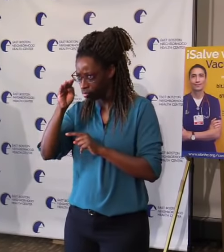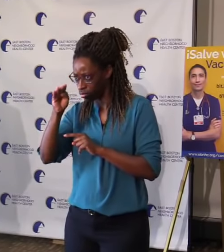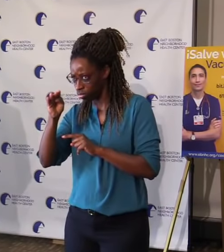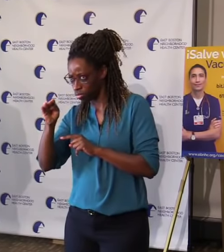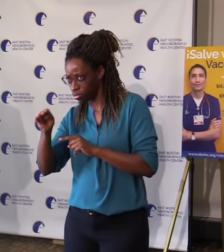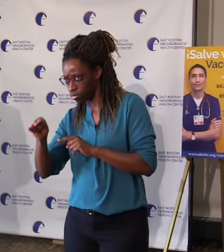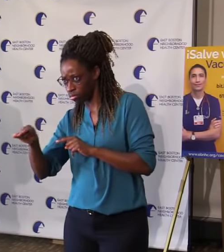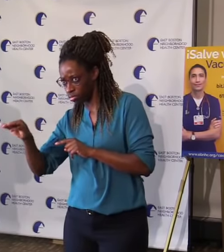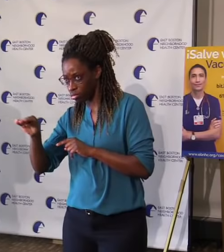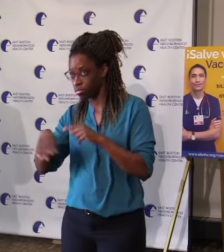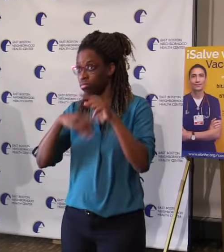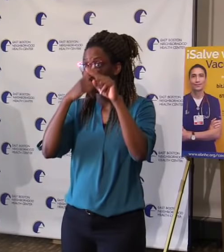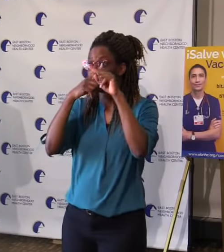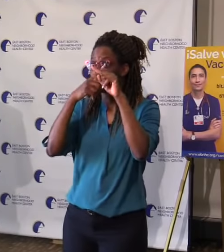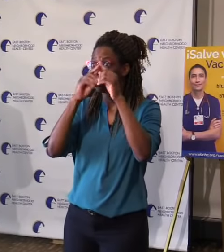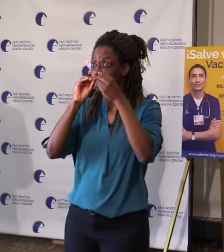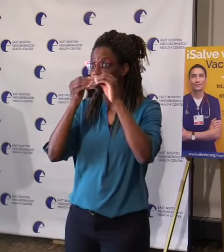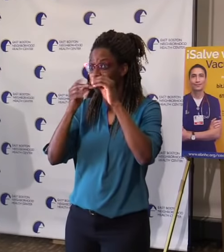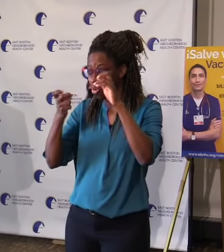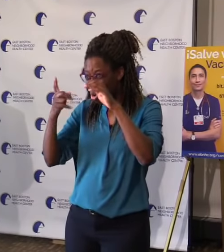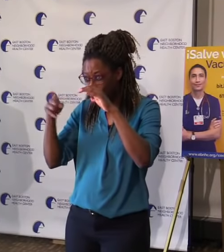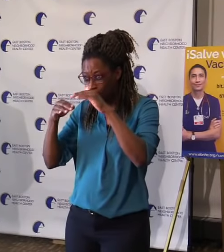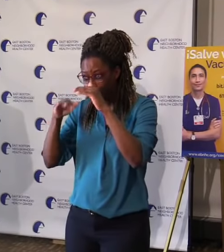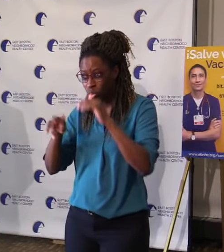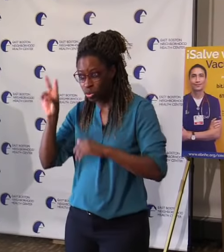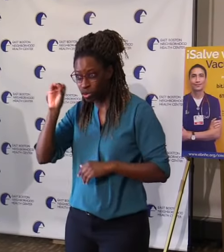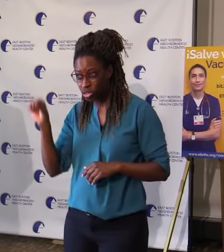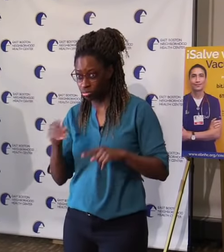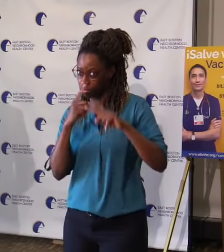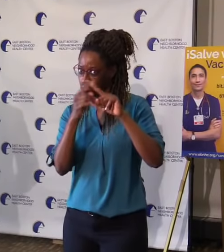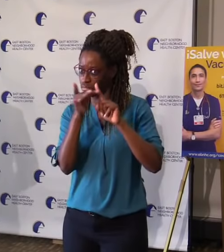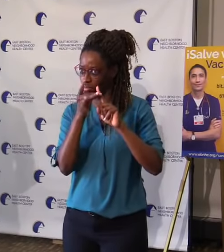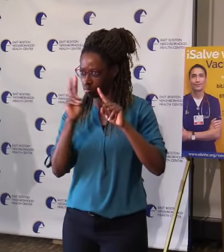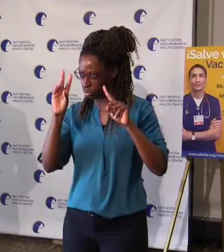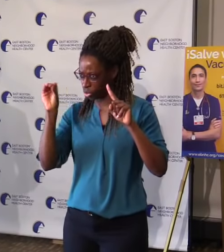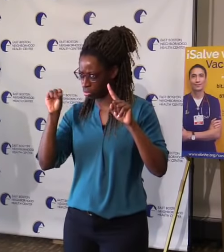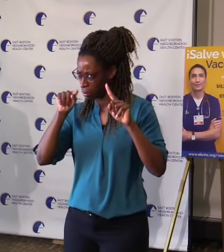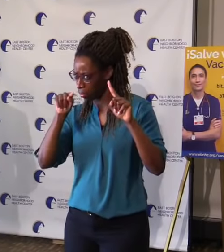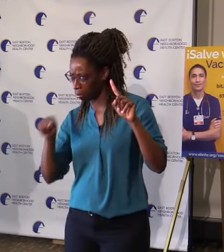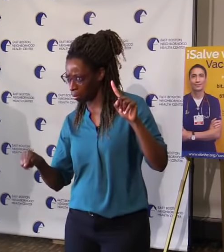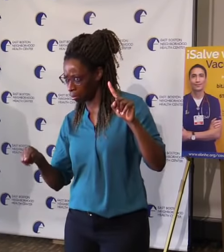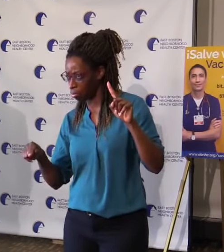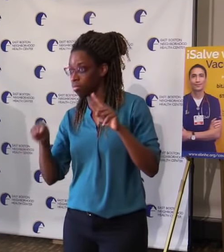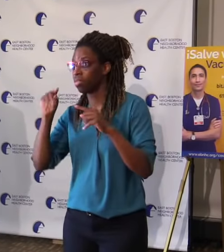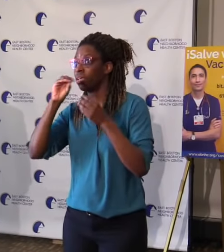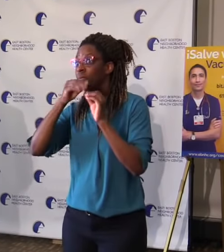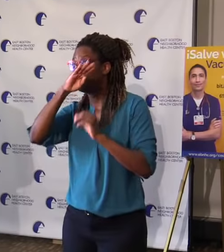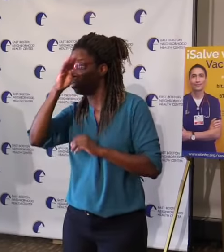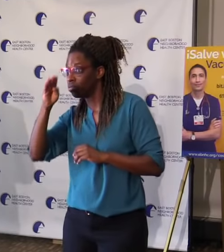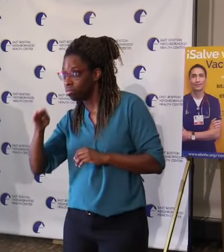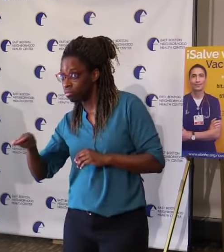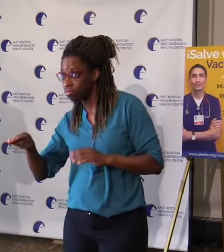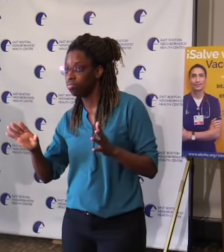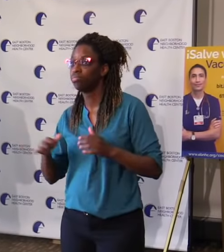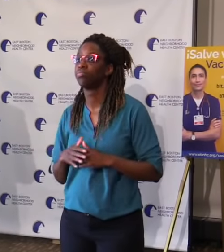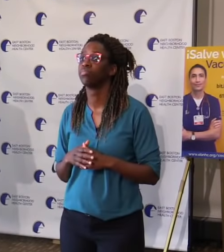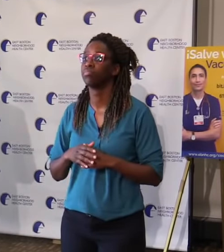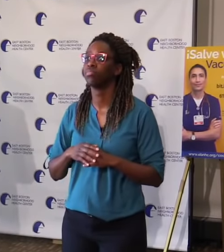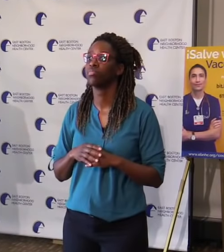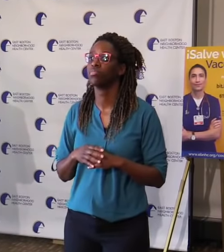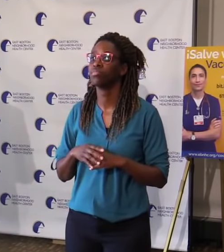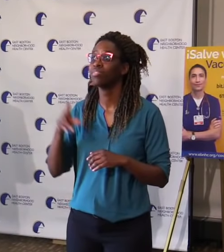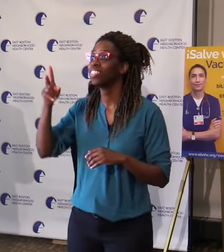2%. I mean, these numbers are starting to get back to what they look like. I shouldn't say any more than that. I'm just going to stop. But,